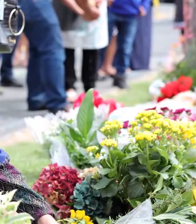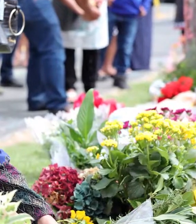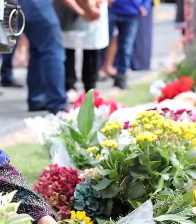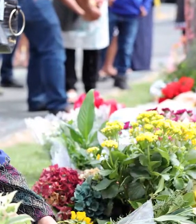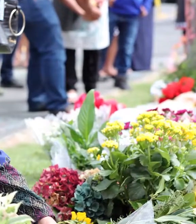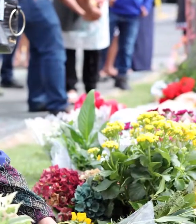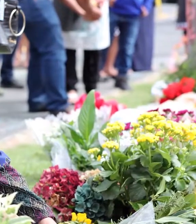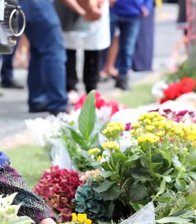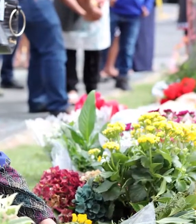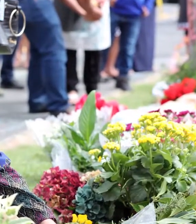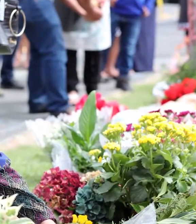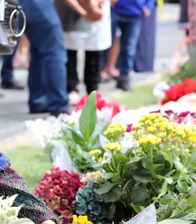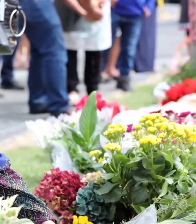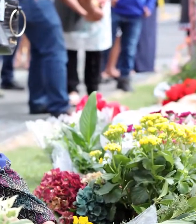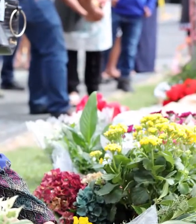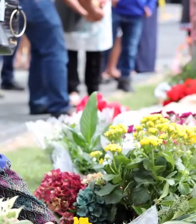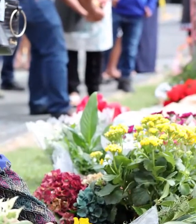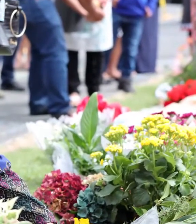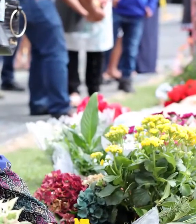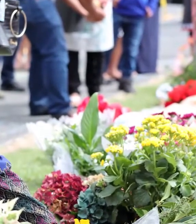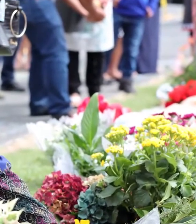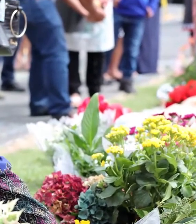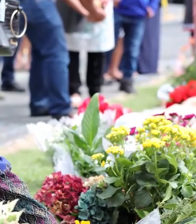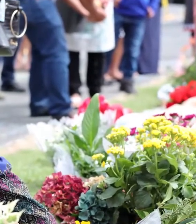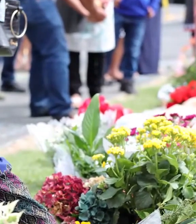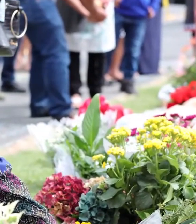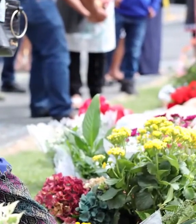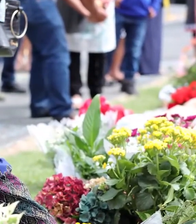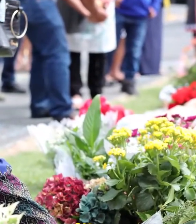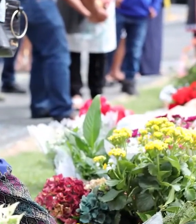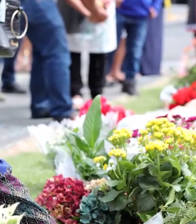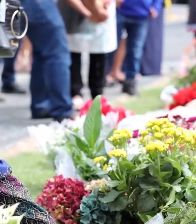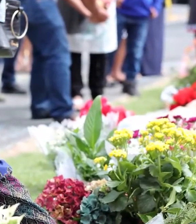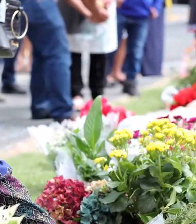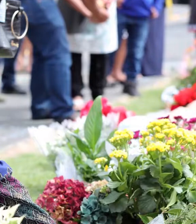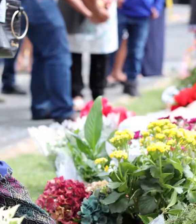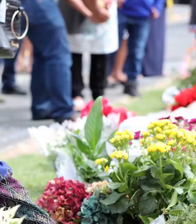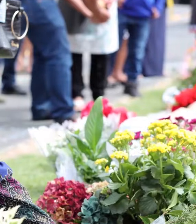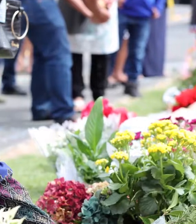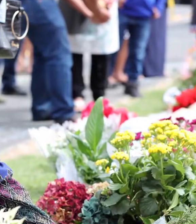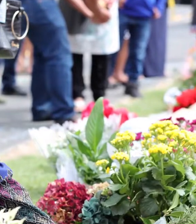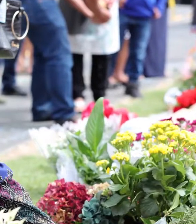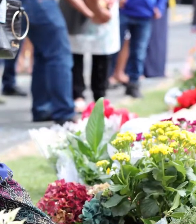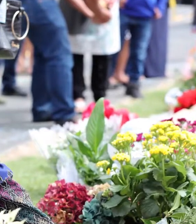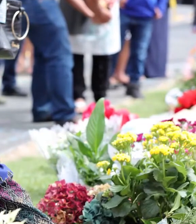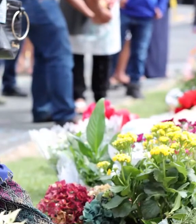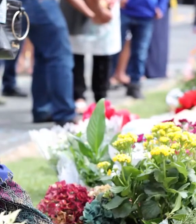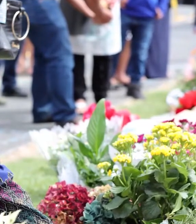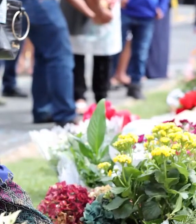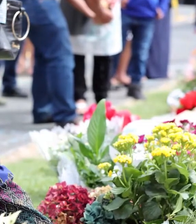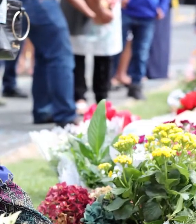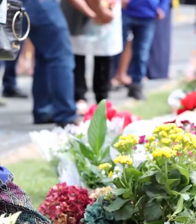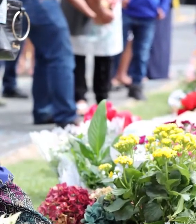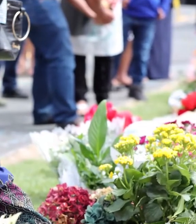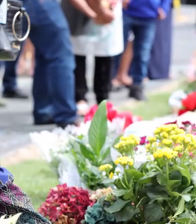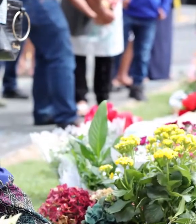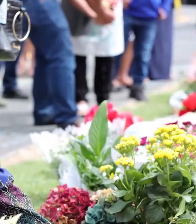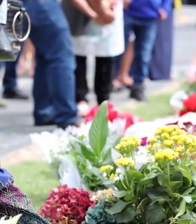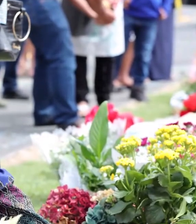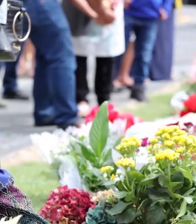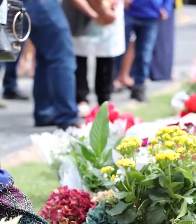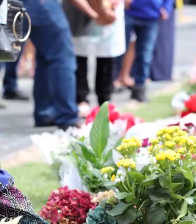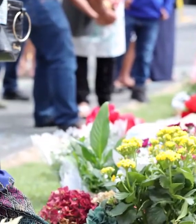Ministry of Social Development at the community hub at Hagley. For ACC, as I've said before,